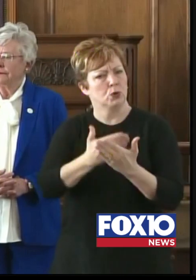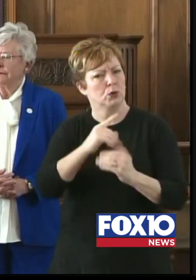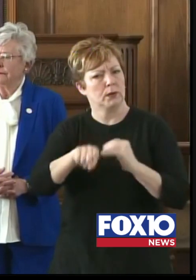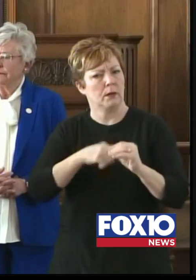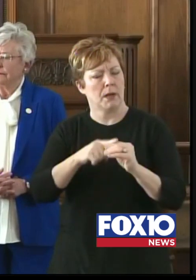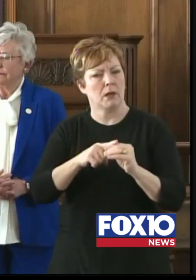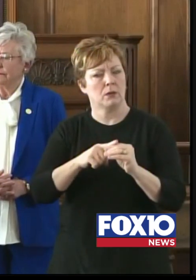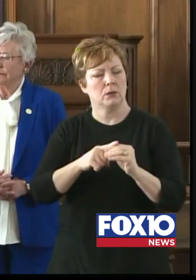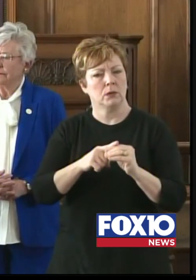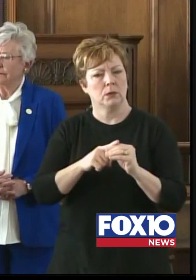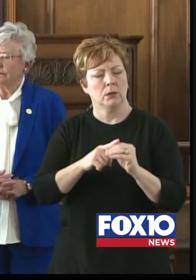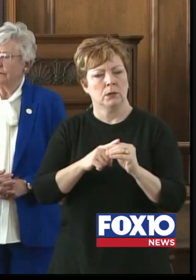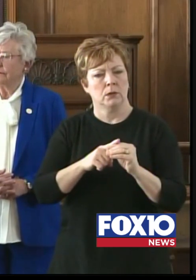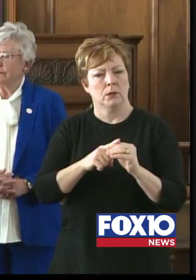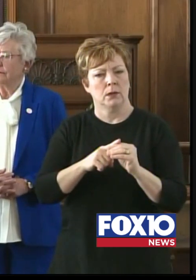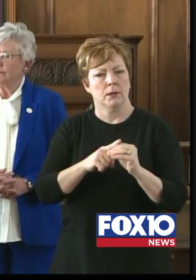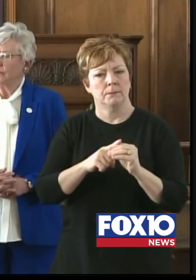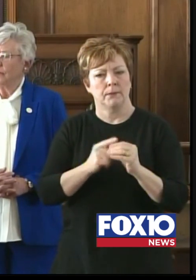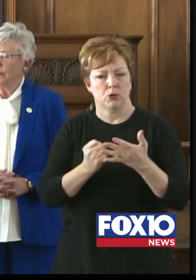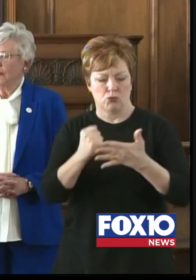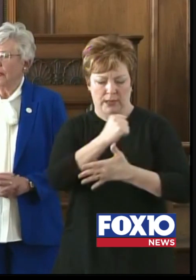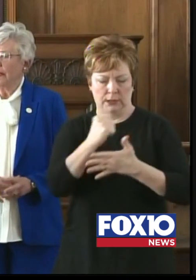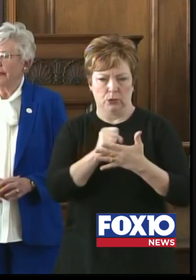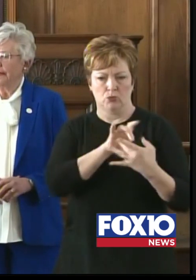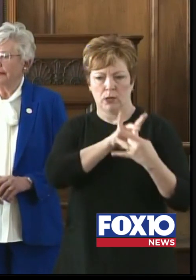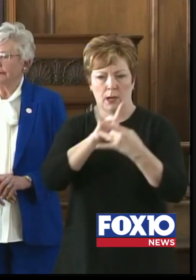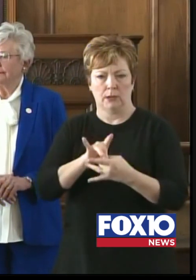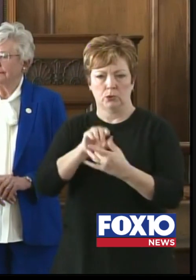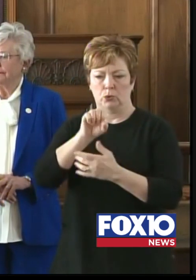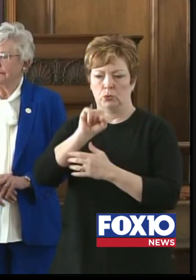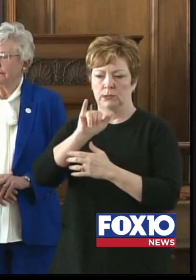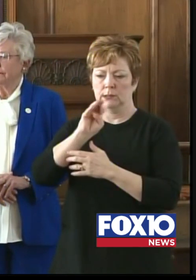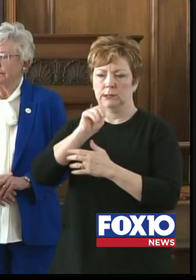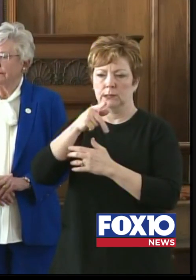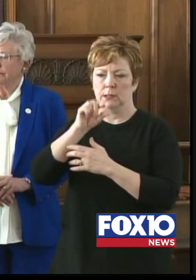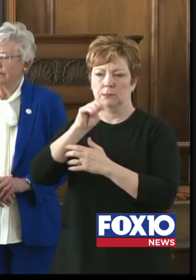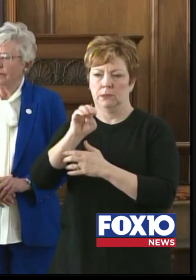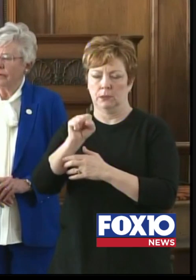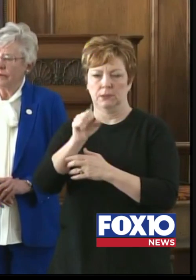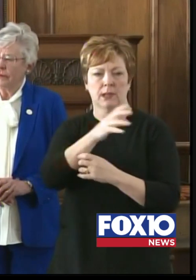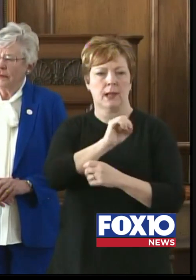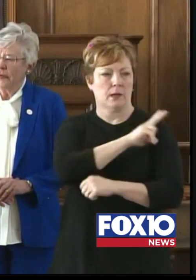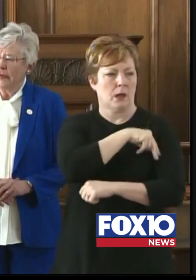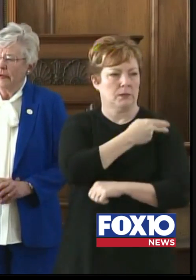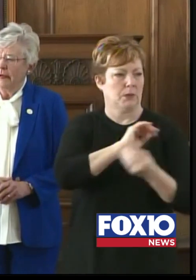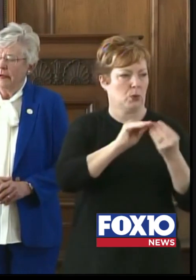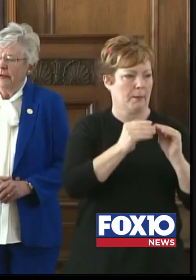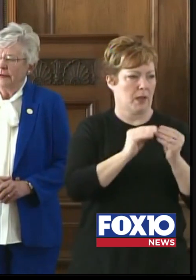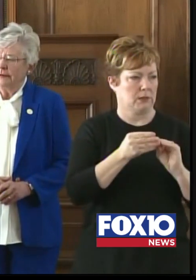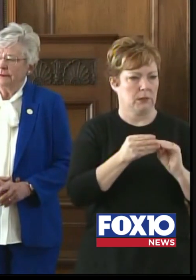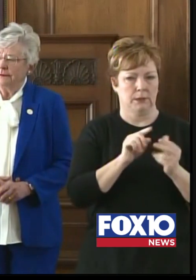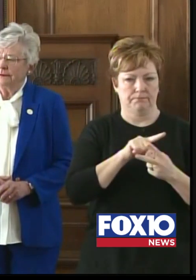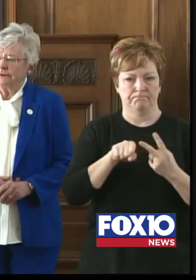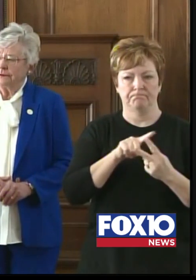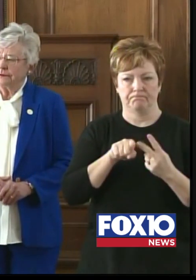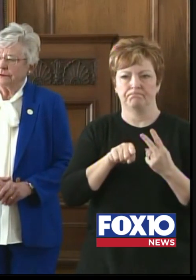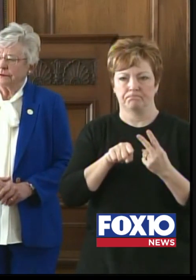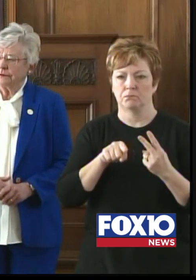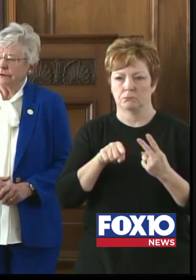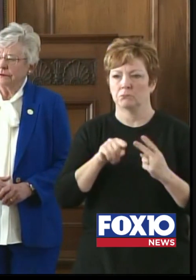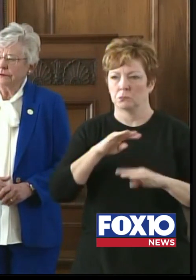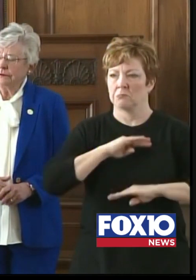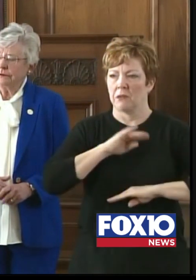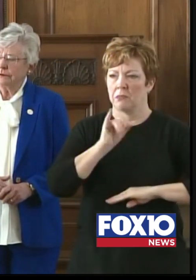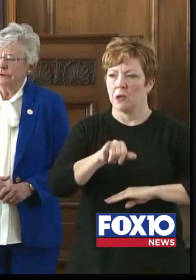criteria related to symptoms, the criteria related to hospital capacity. We have yet to meet